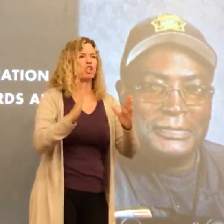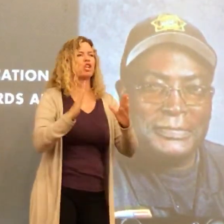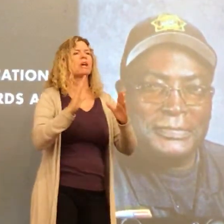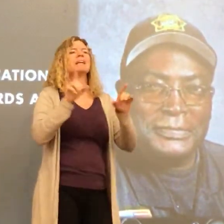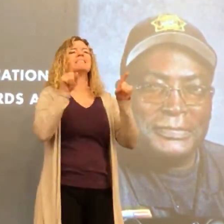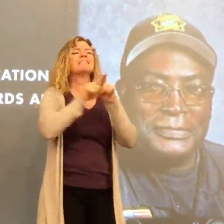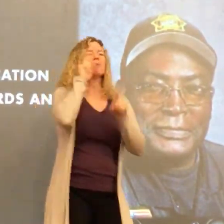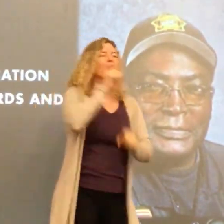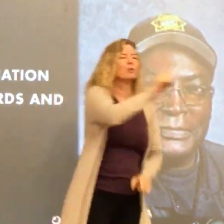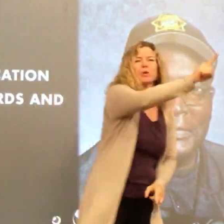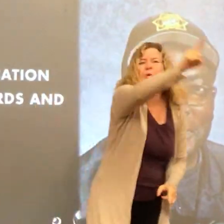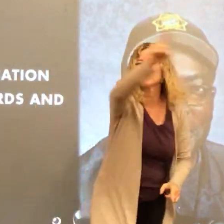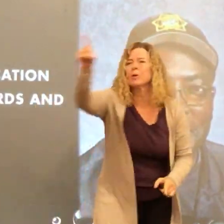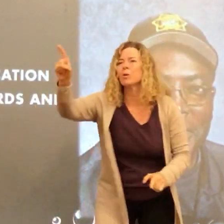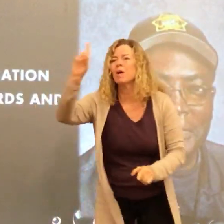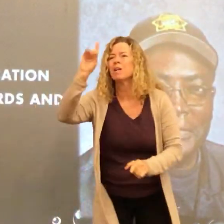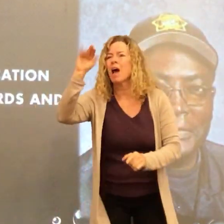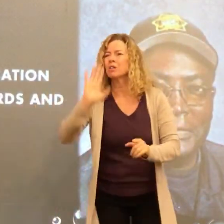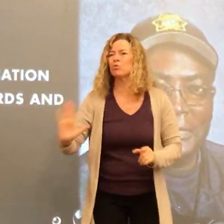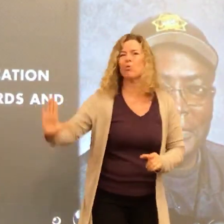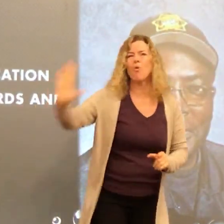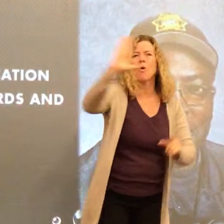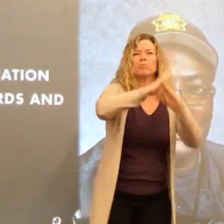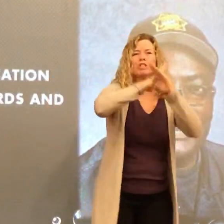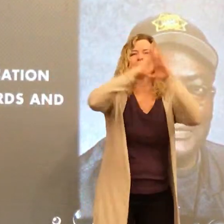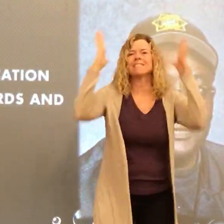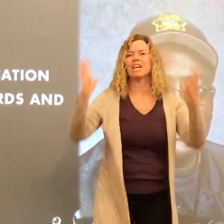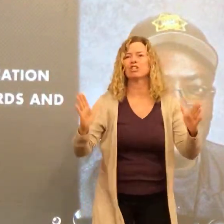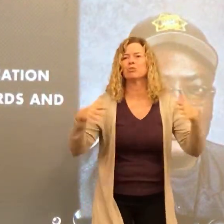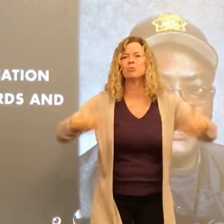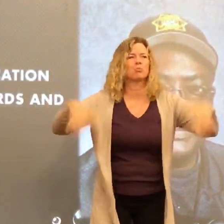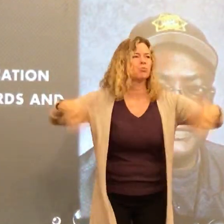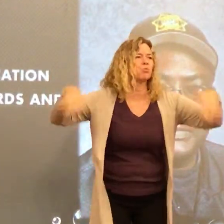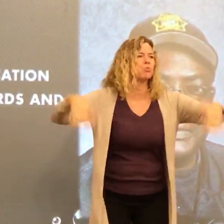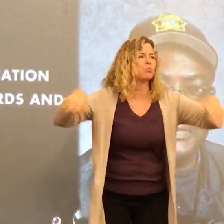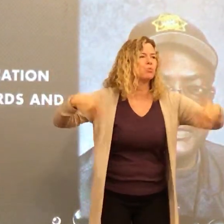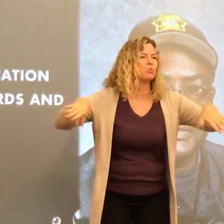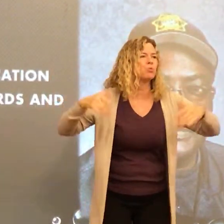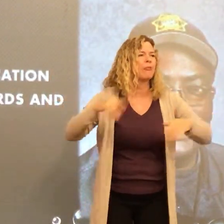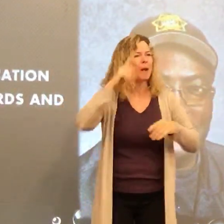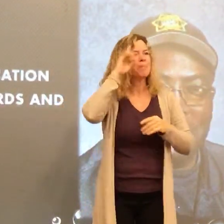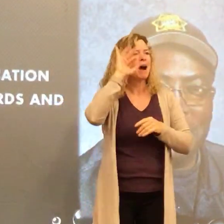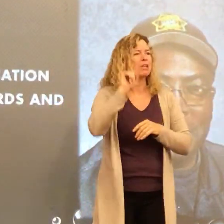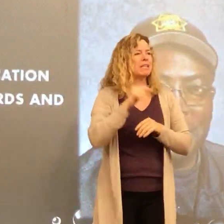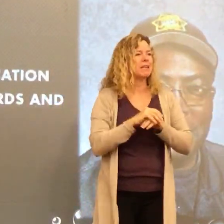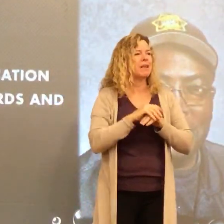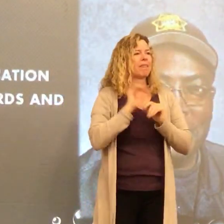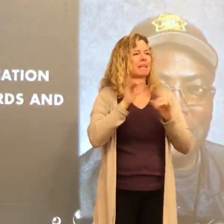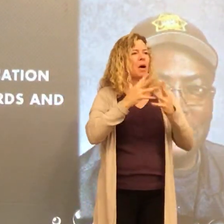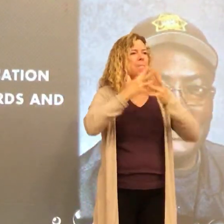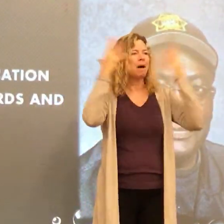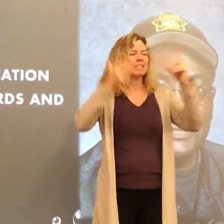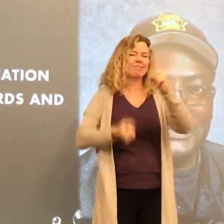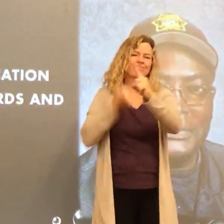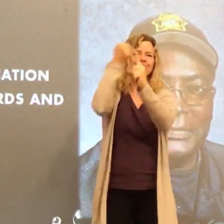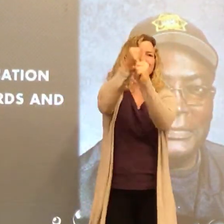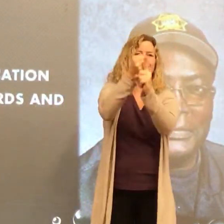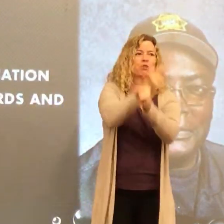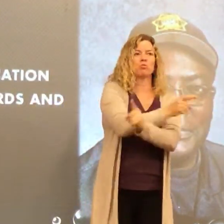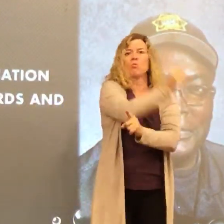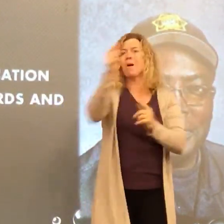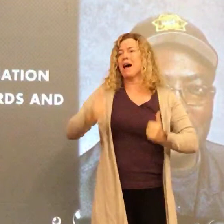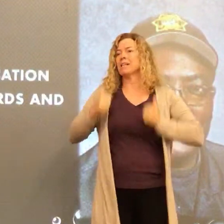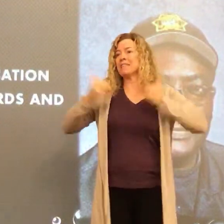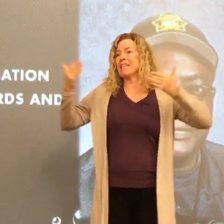my side. He was a protector. He kept you safe, just as he did everyone else in this room. Think about it, guys.